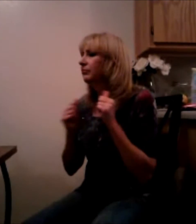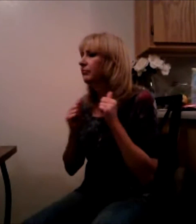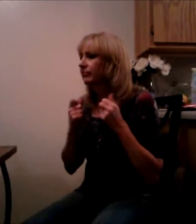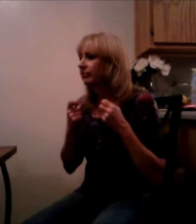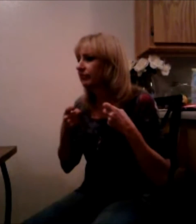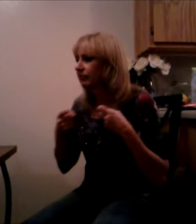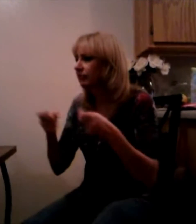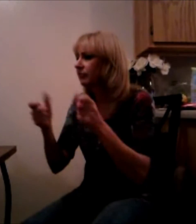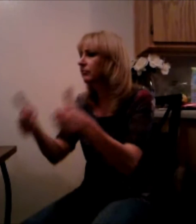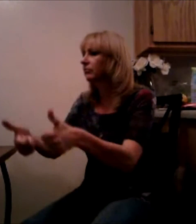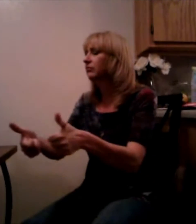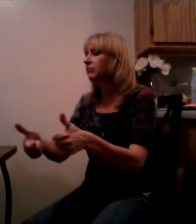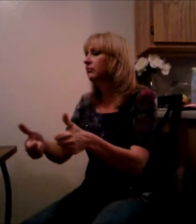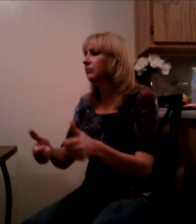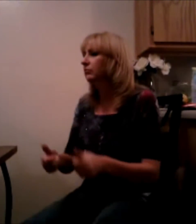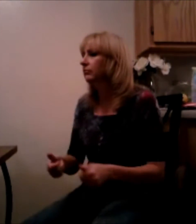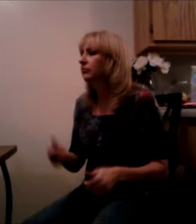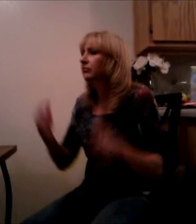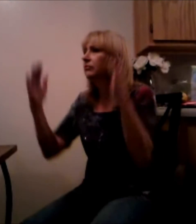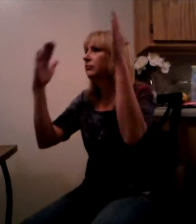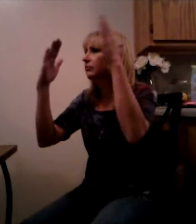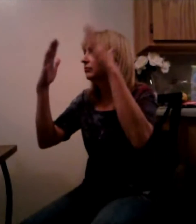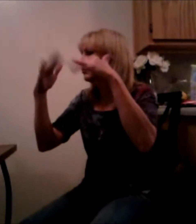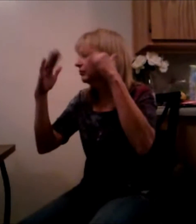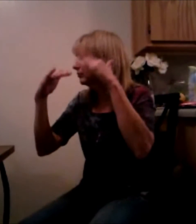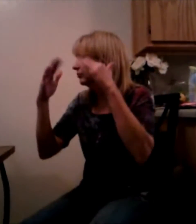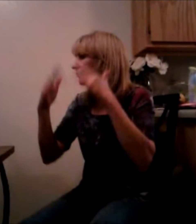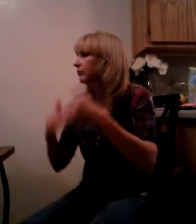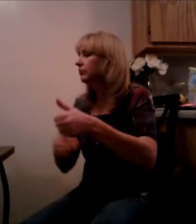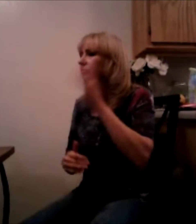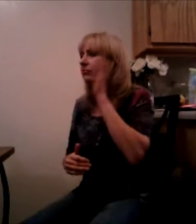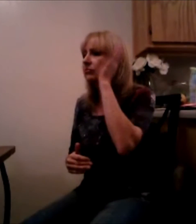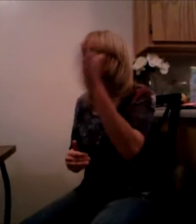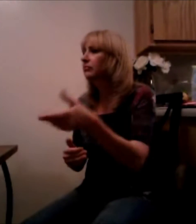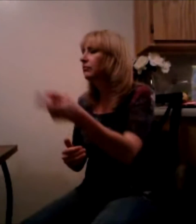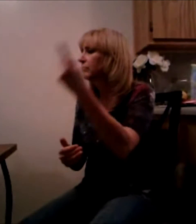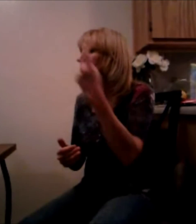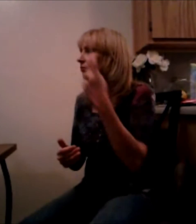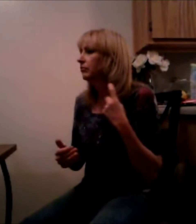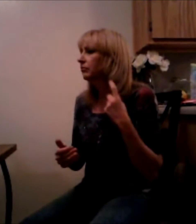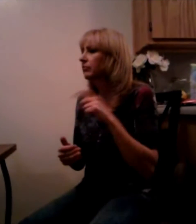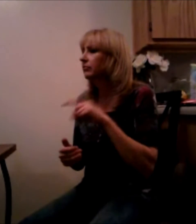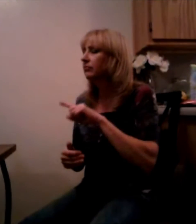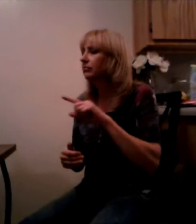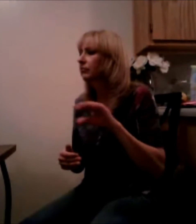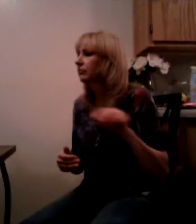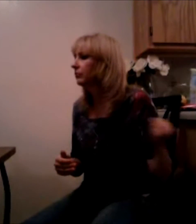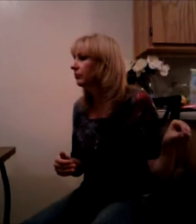Troubles will come And they will pass